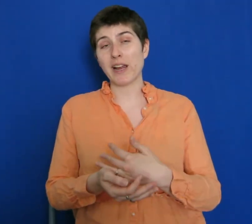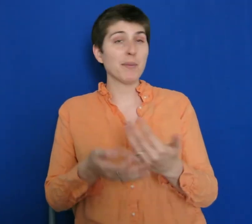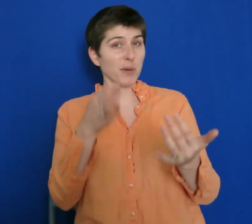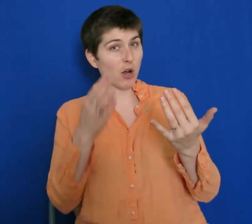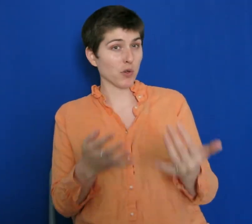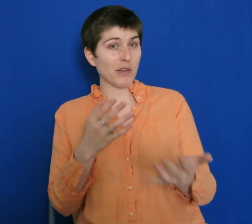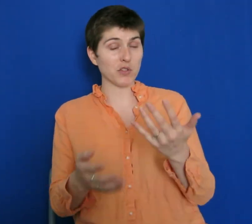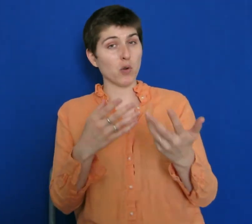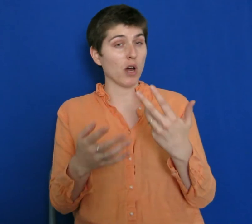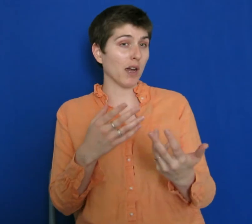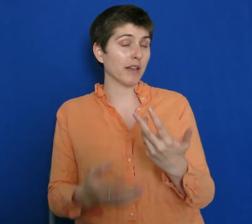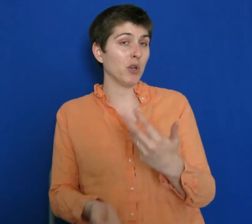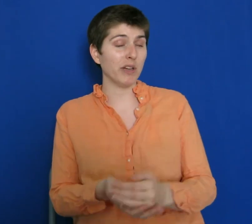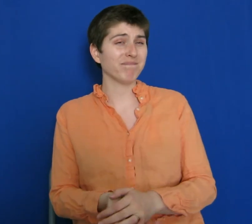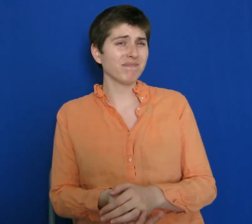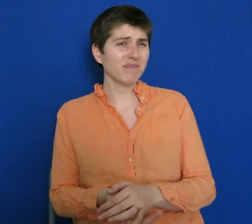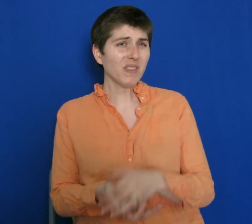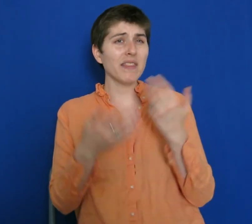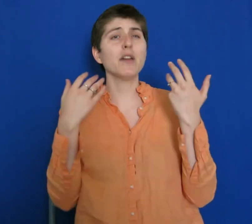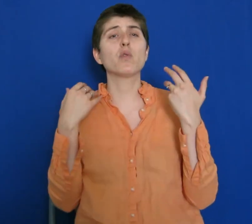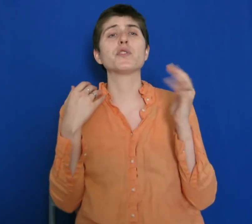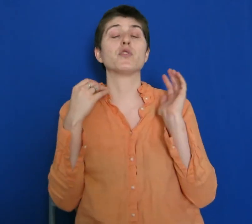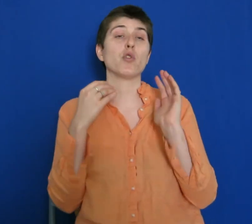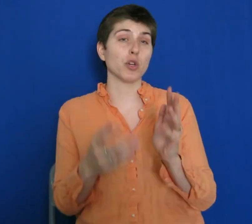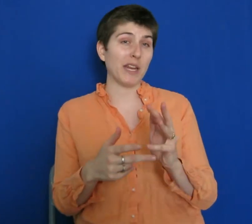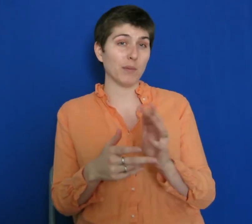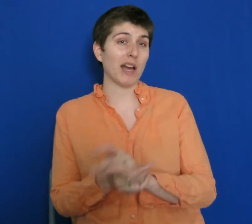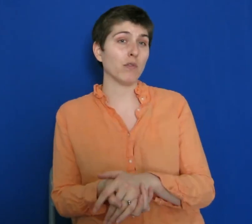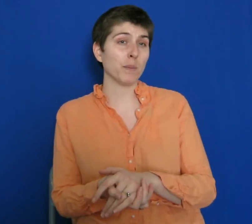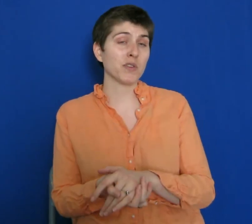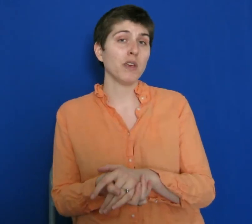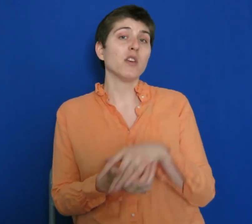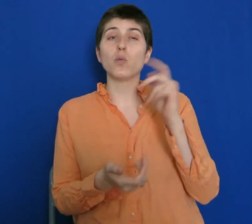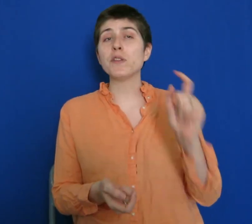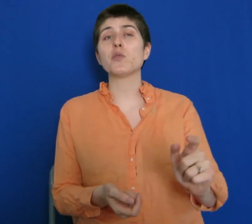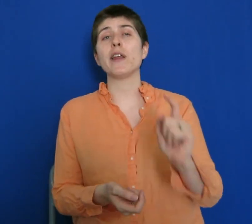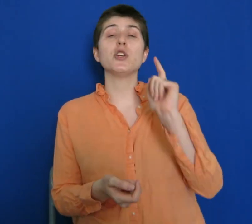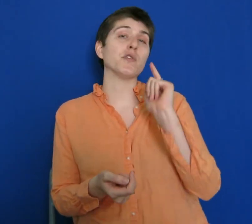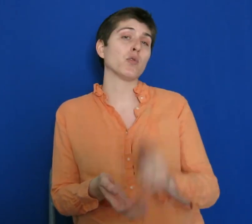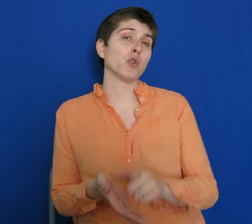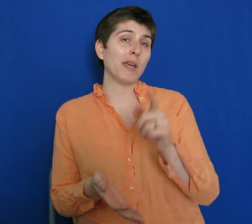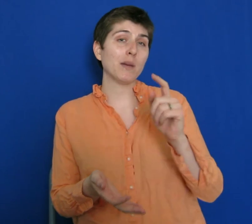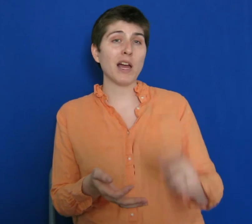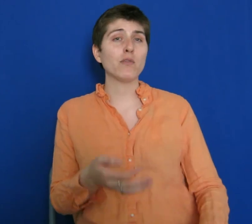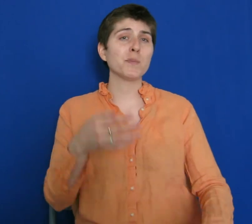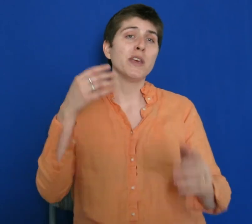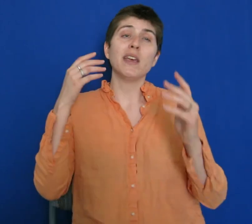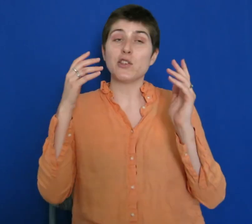apps, but it also has its own online community. Then, of course, there's social media platforms. So one strategy on social media platforms is